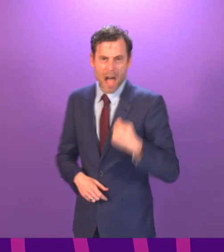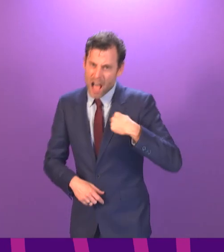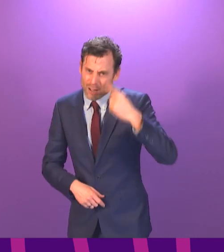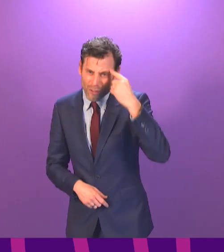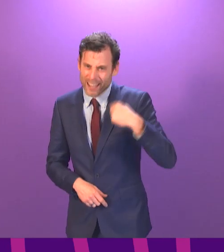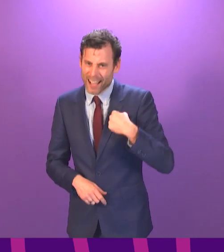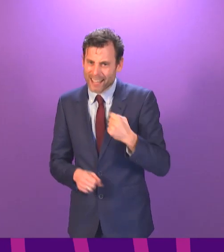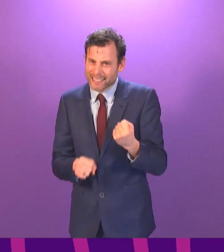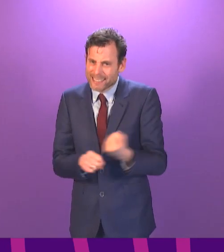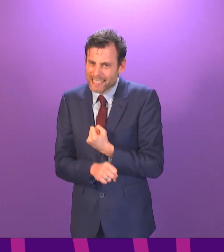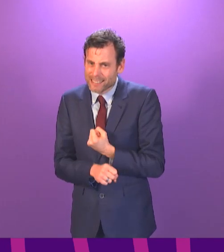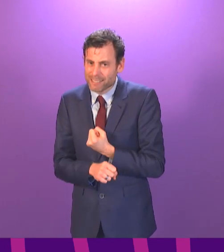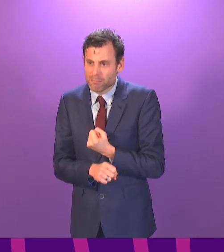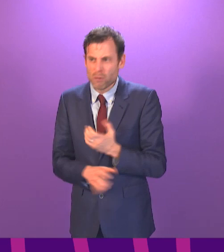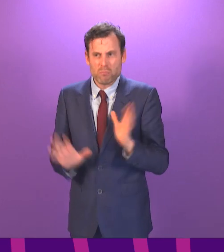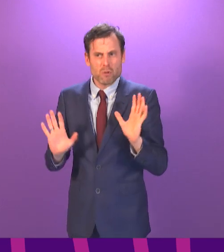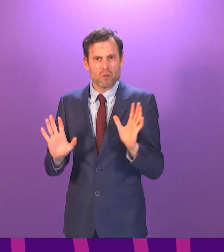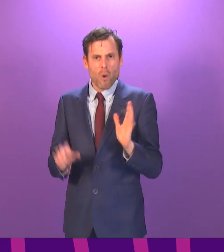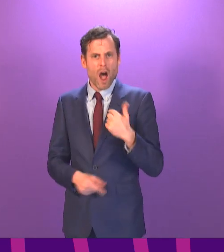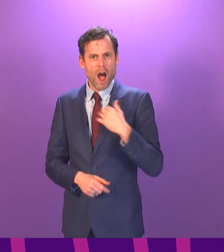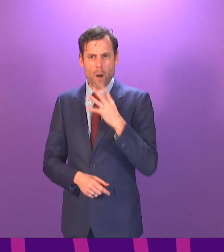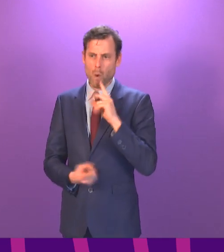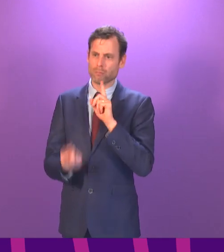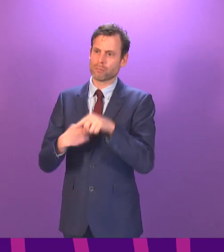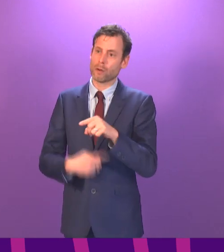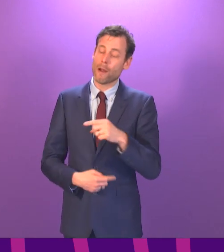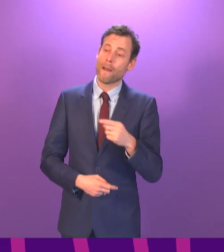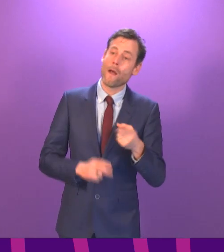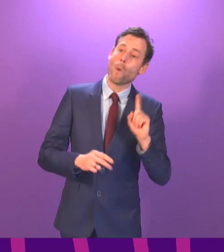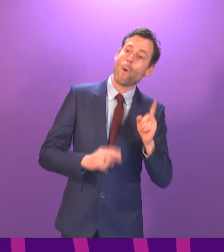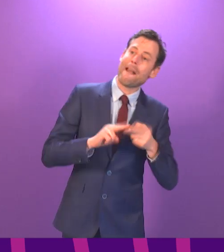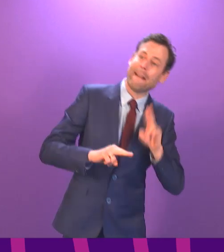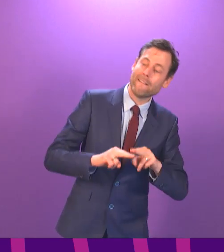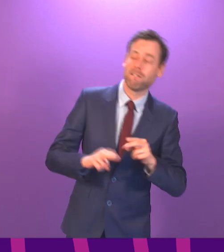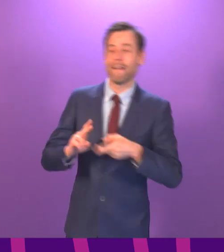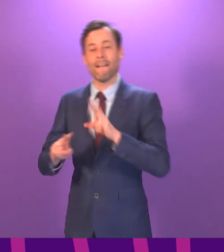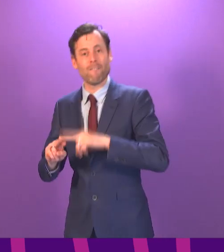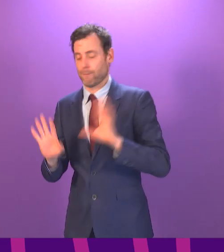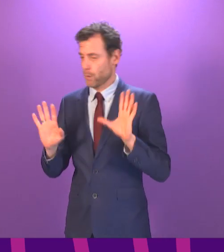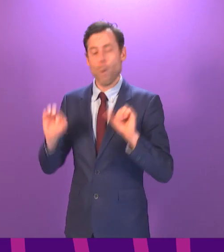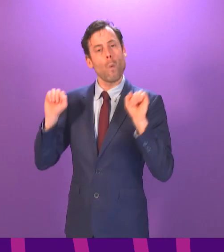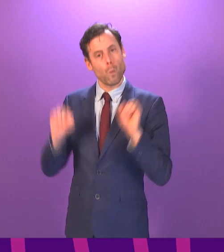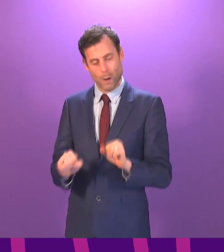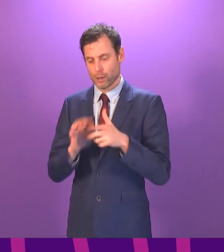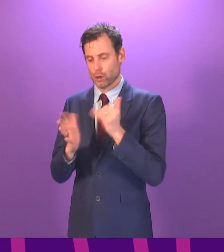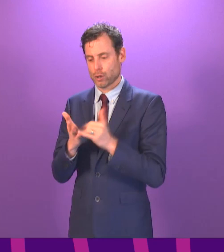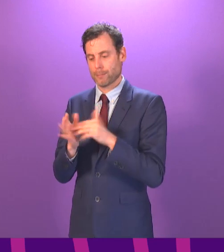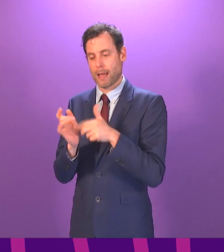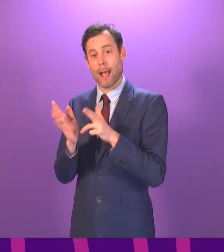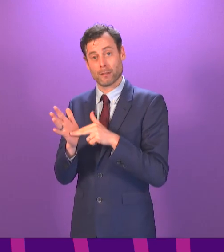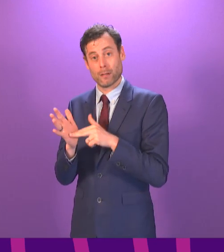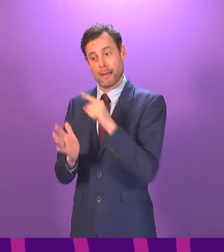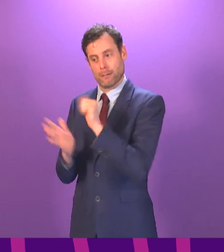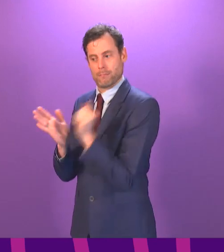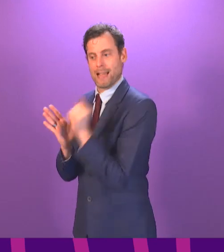breach the ministerial code and therefore I'm not going to engage on the hypothetical. When James Hamilton issues his report, we can have an open discussion